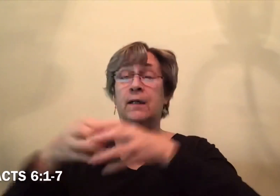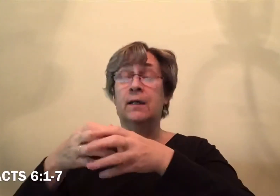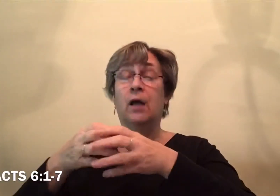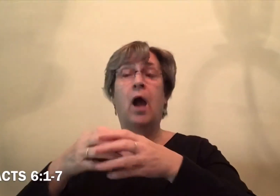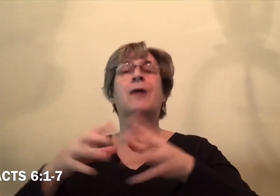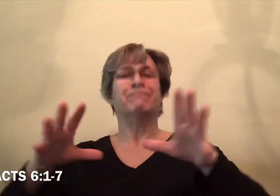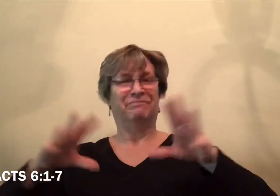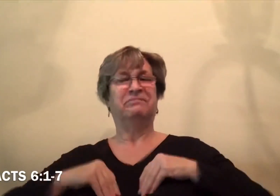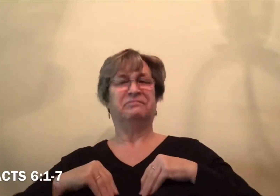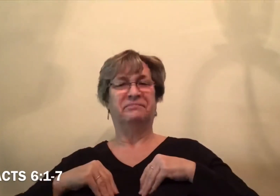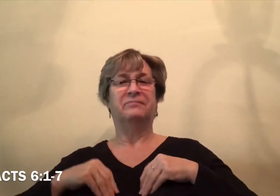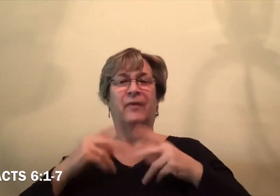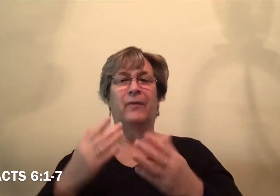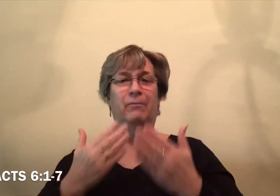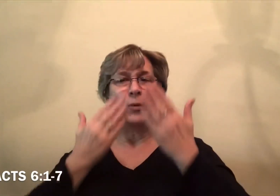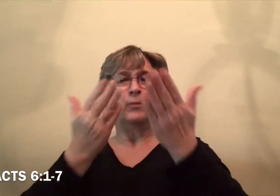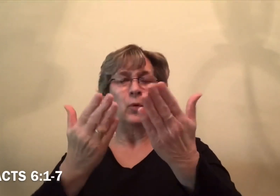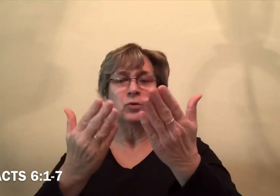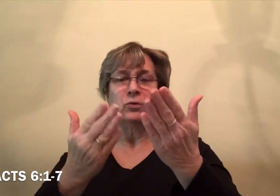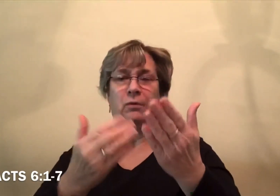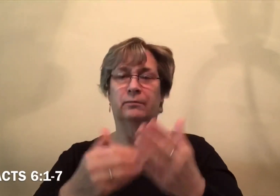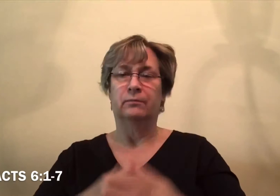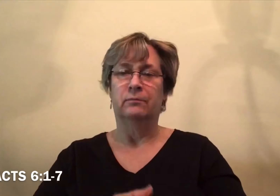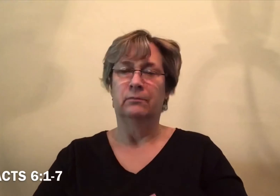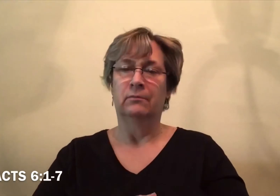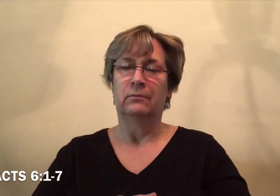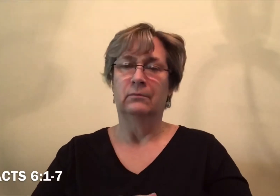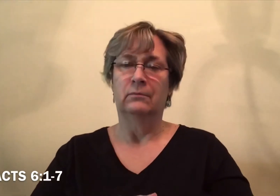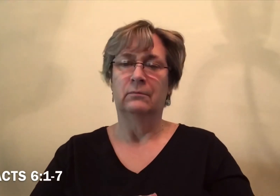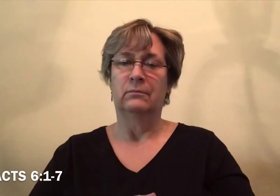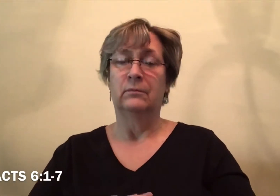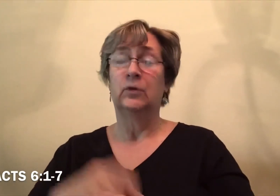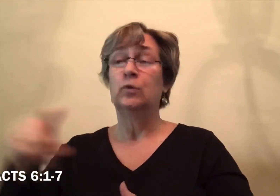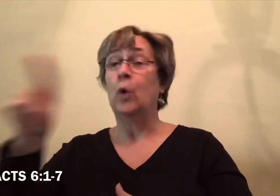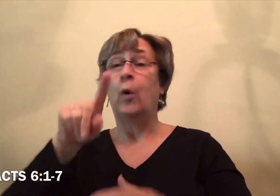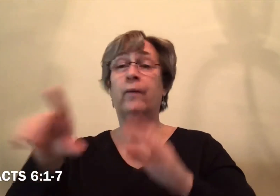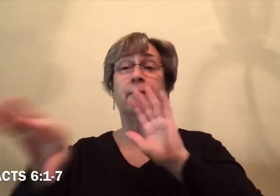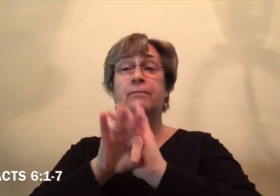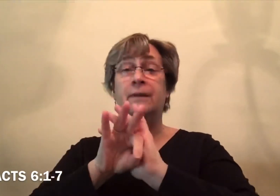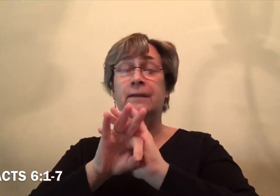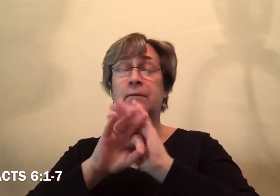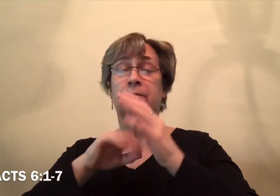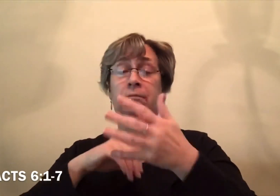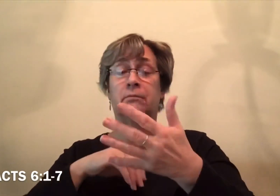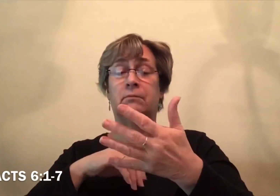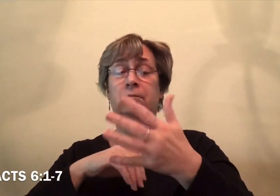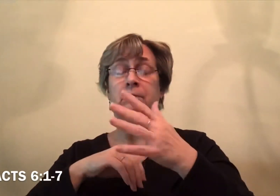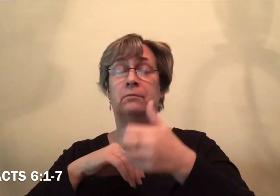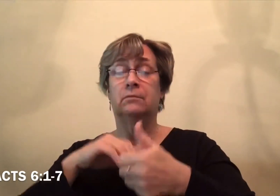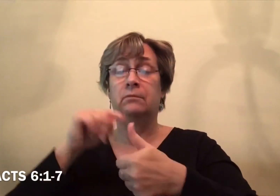The proposal was acceptable to the whole community, so they chose Stephen,